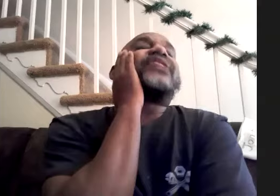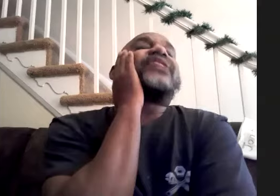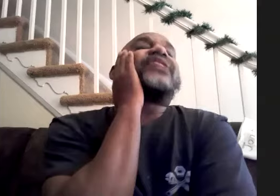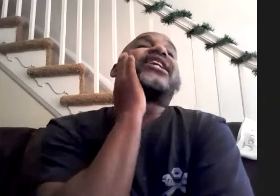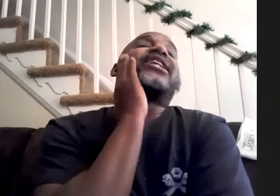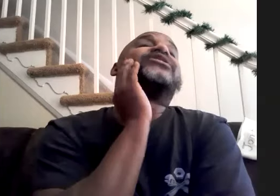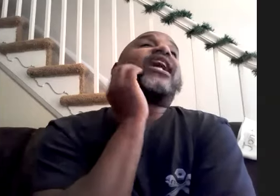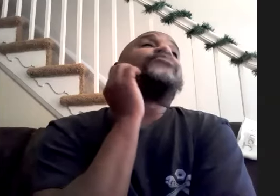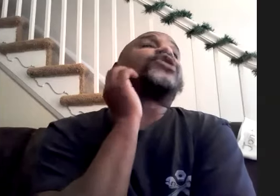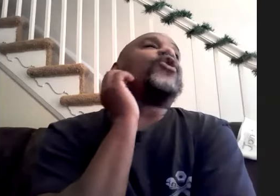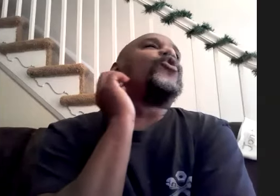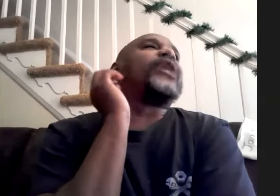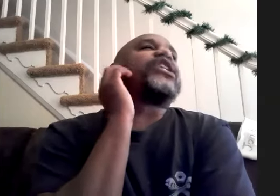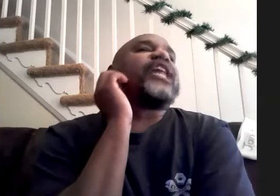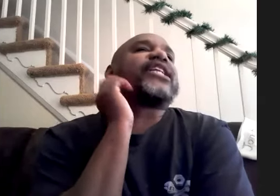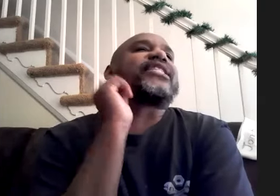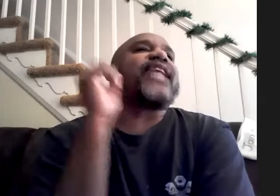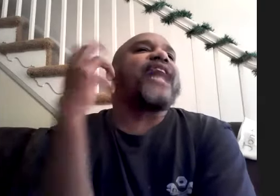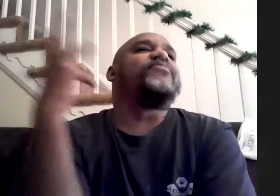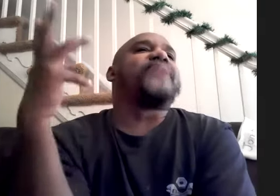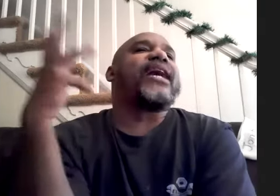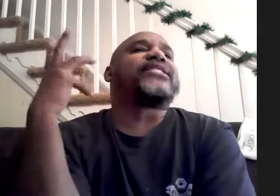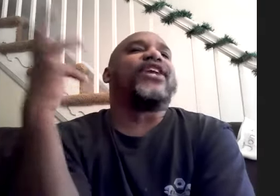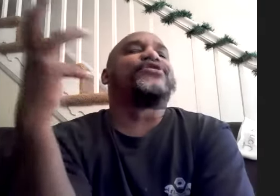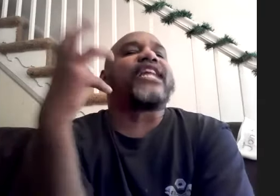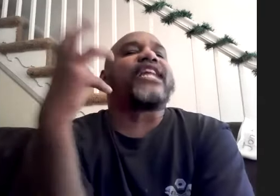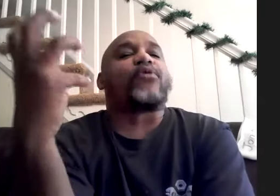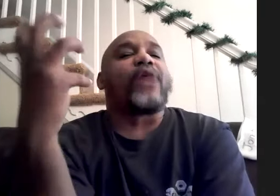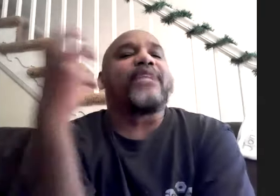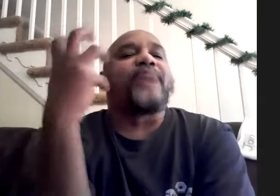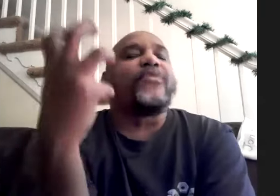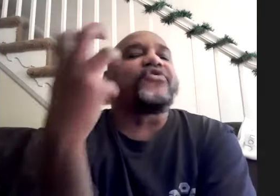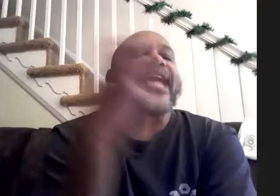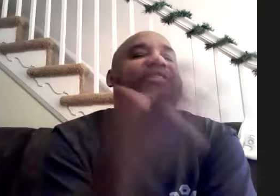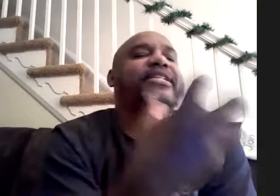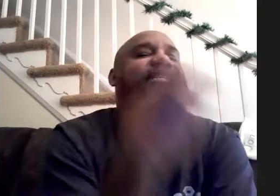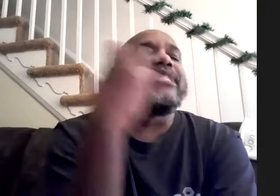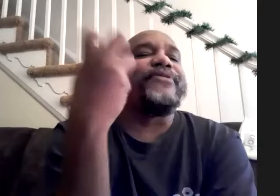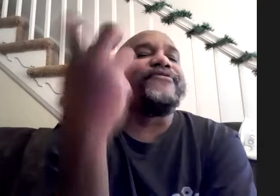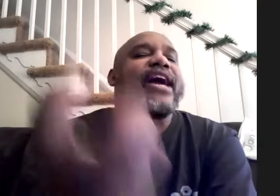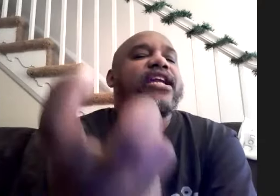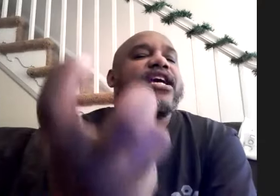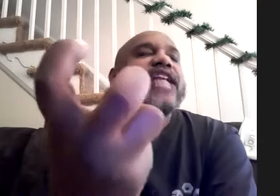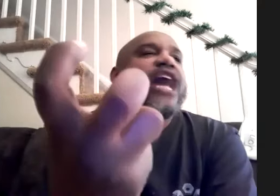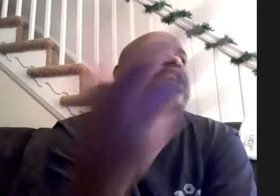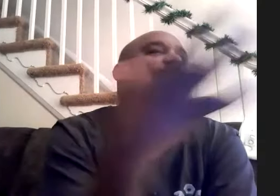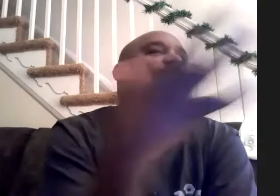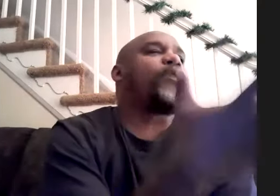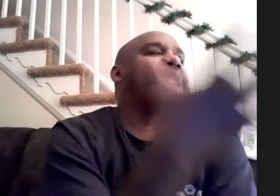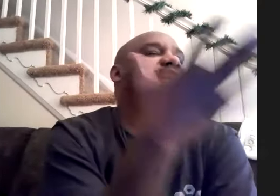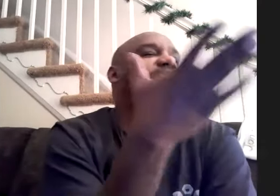is i'm so eclectic that i my the other sides of my brain and my musicality need to be fed now the other part about that